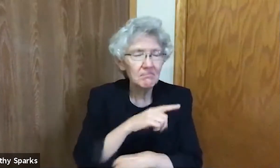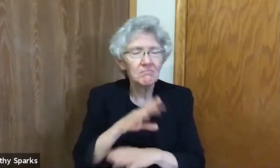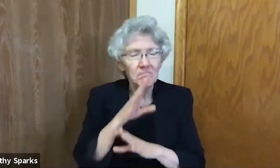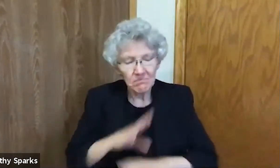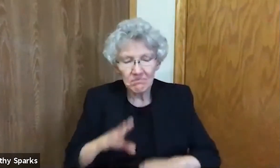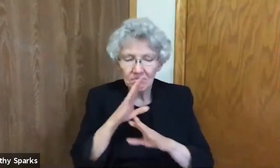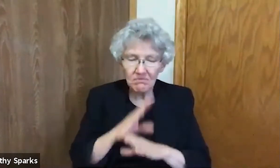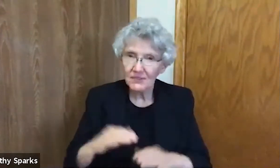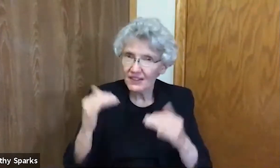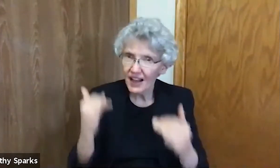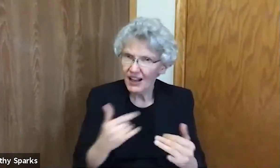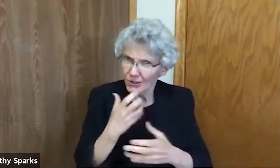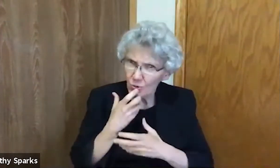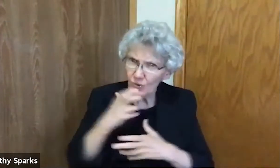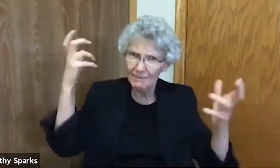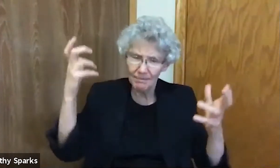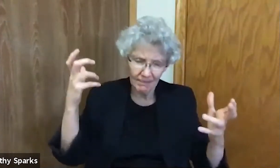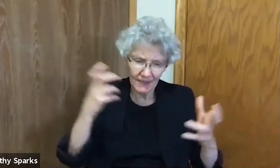For those whose voices have been silenced.